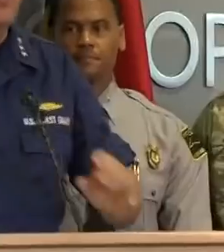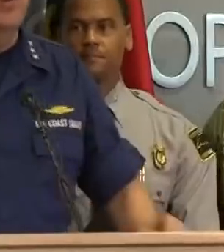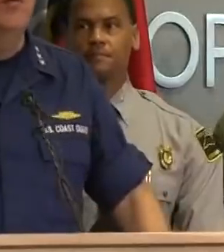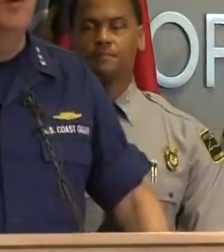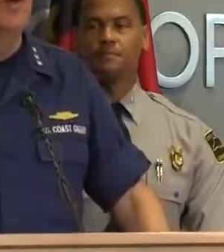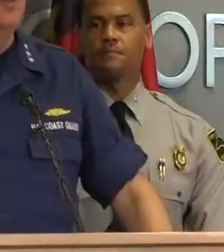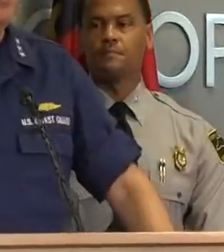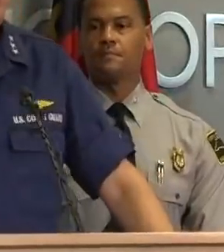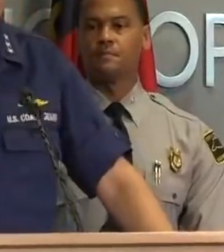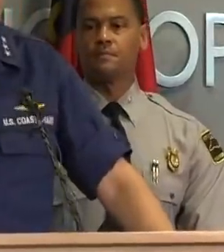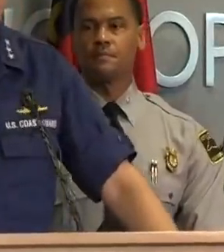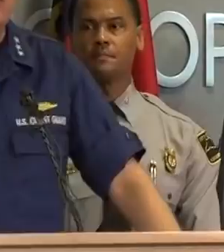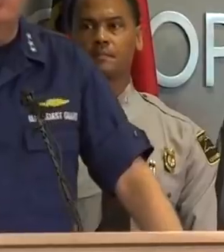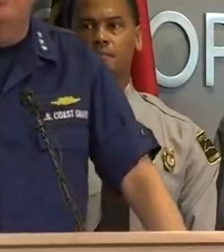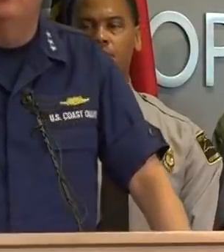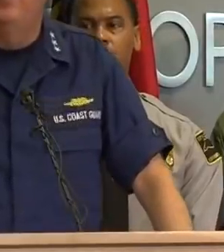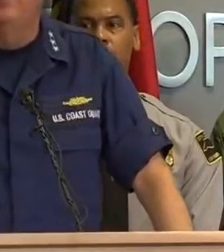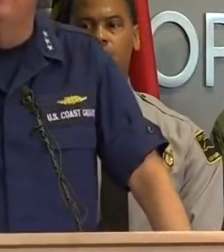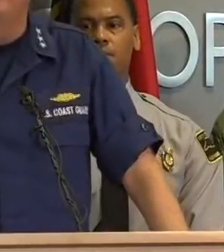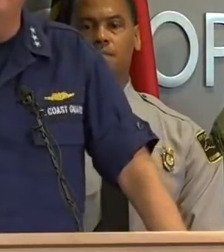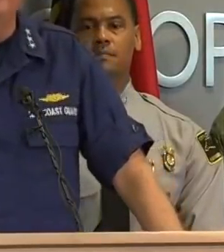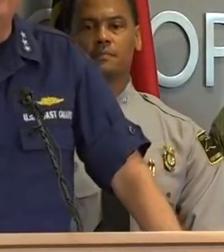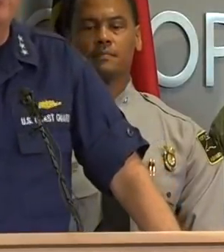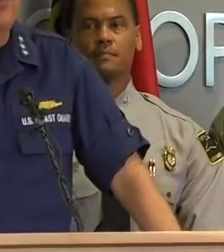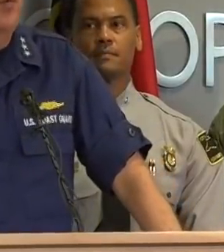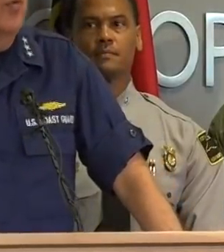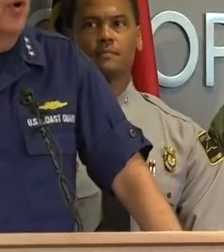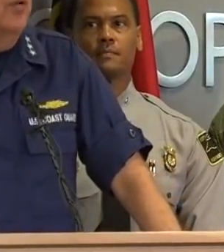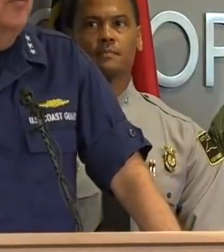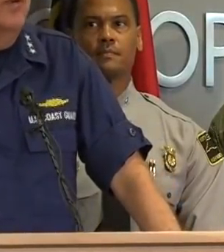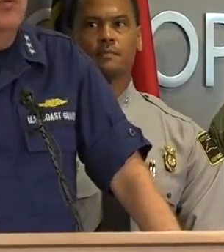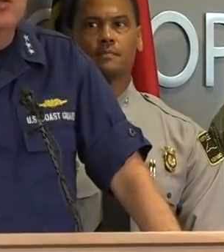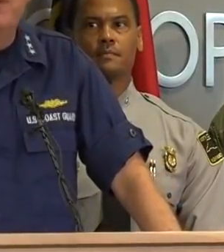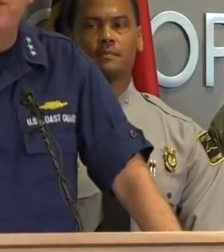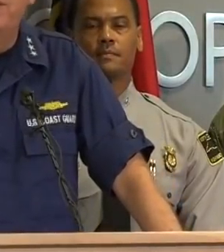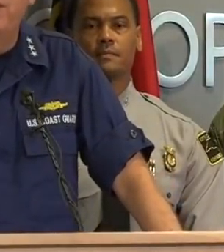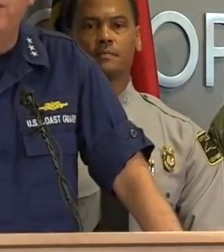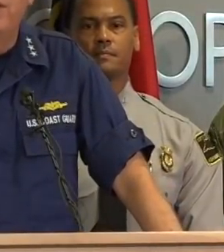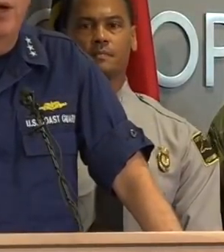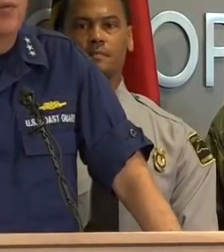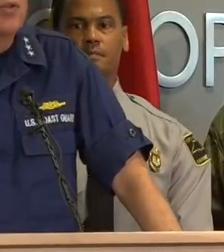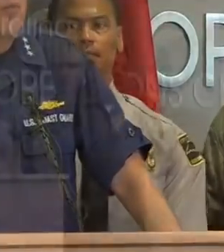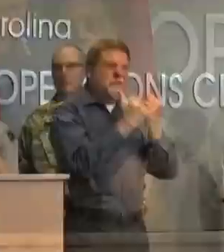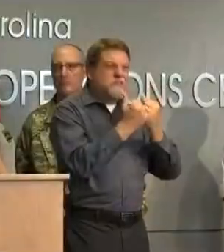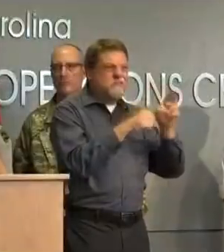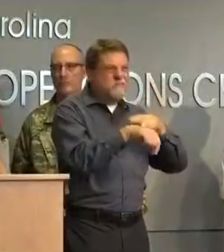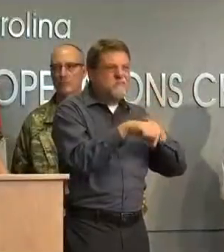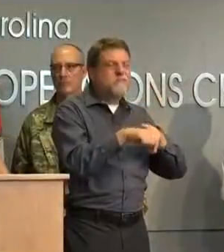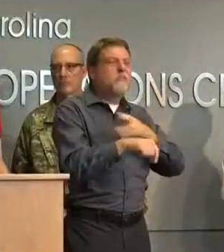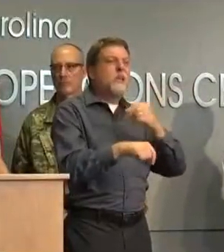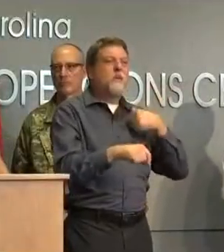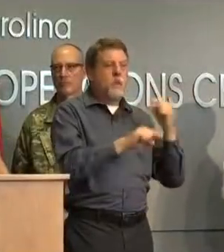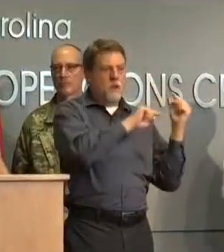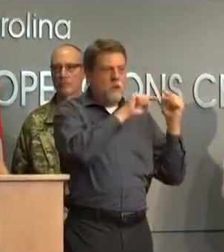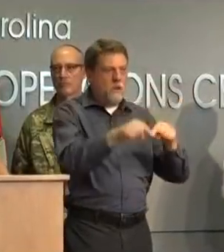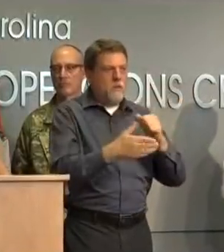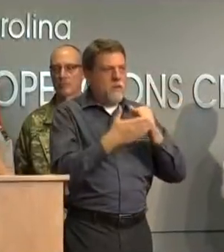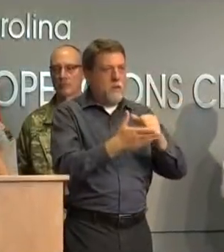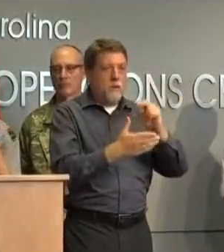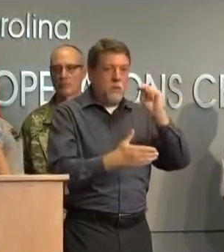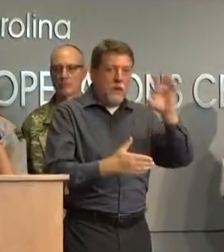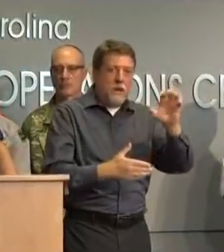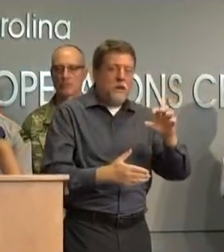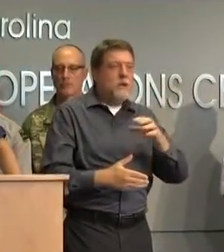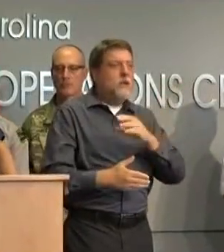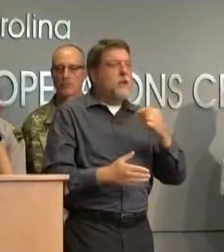thank you governor the coast guard is part of a very very broad federal response here and we're supporting the state of north carolina the